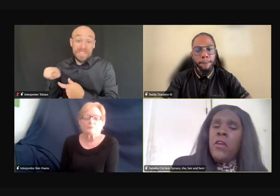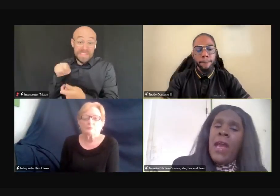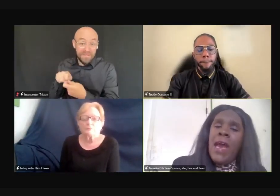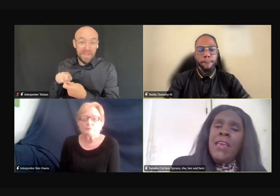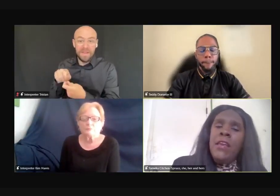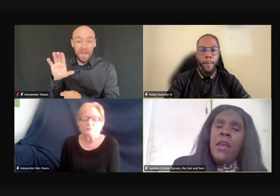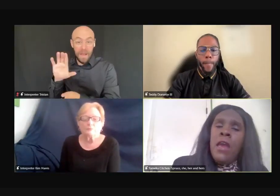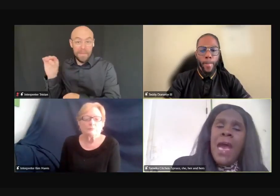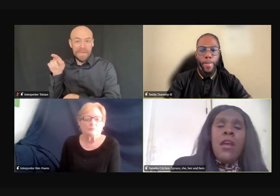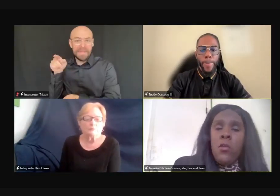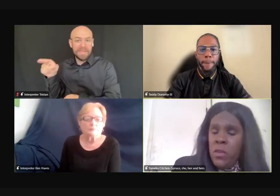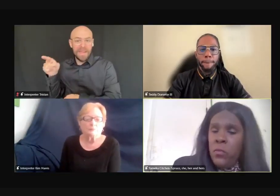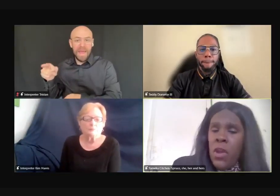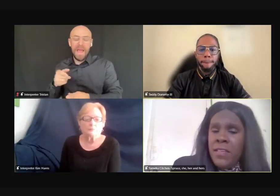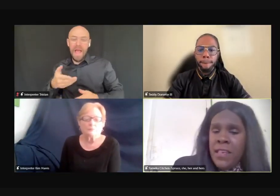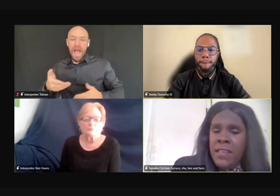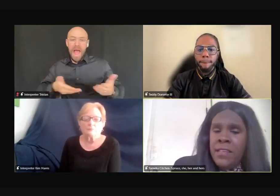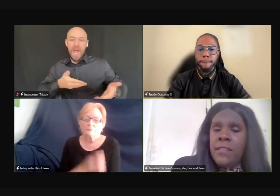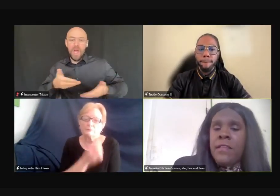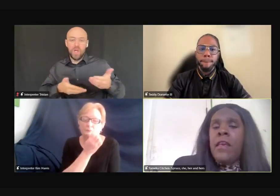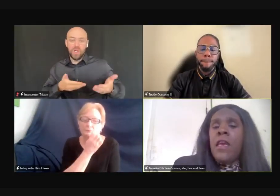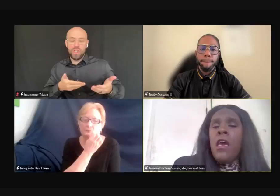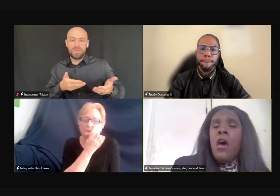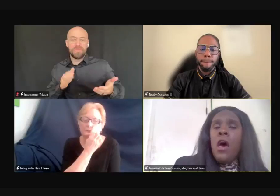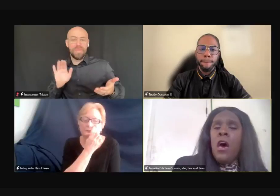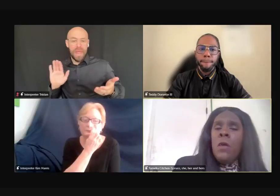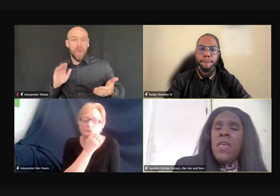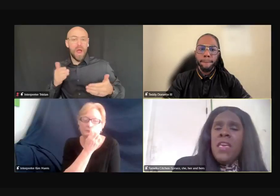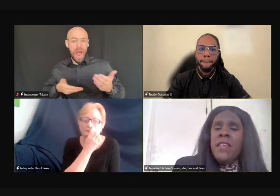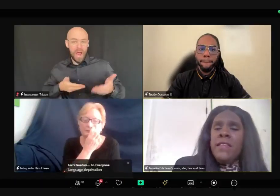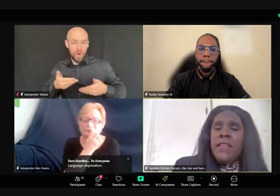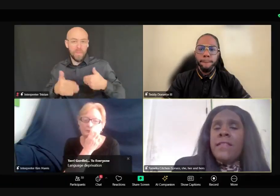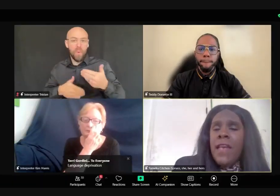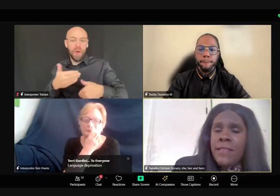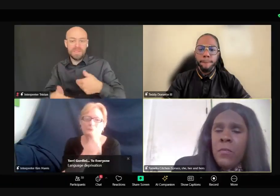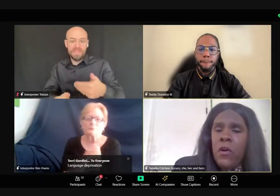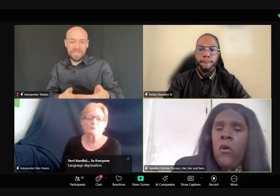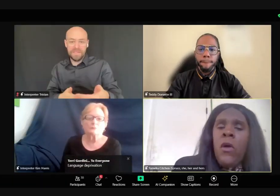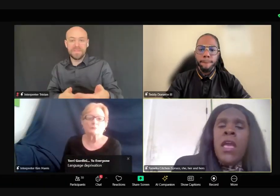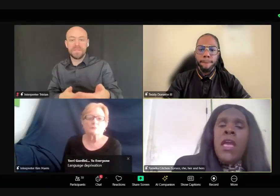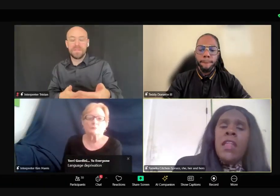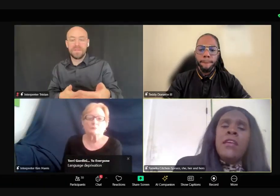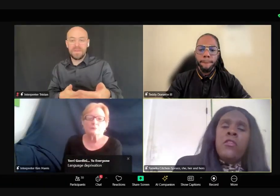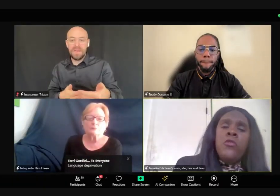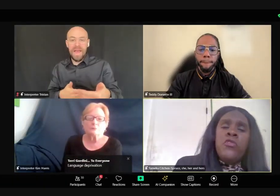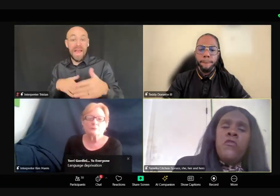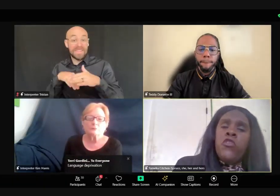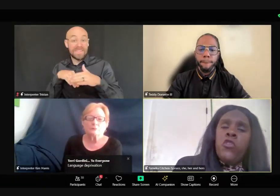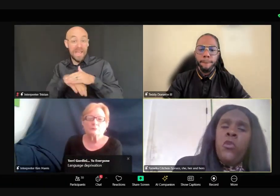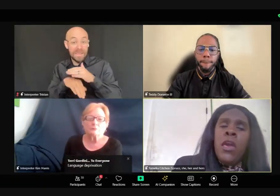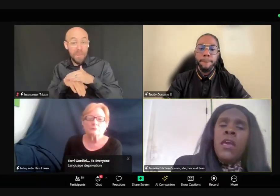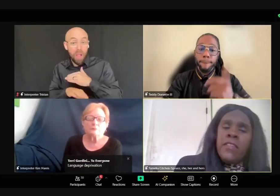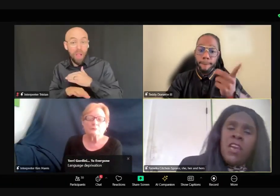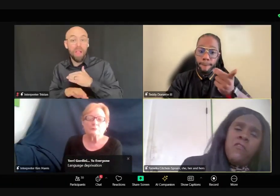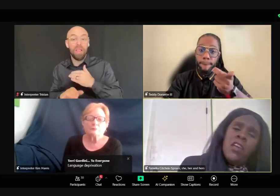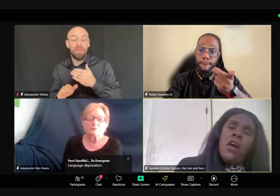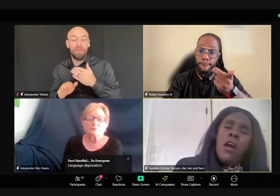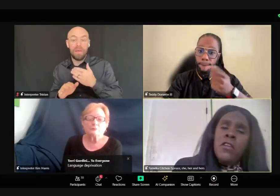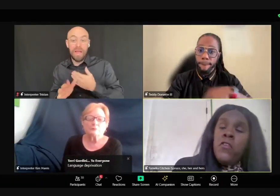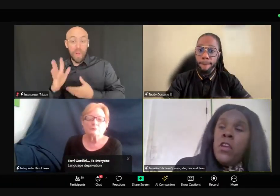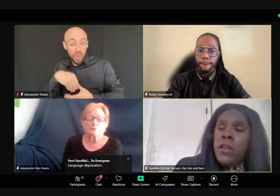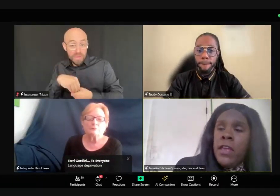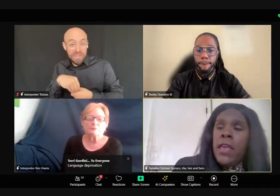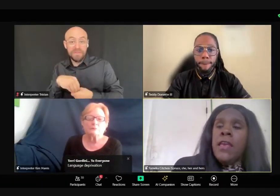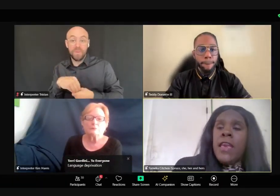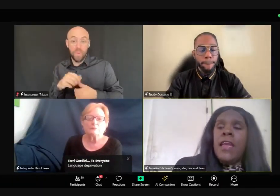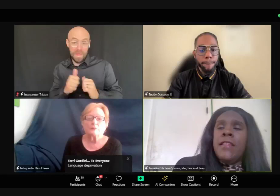that their hiring, hiring processes, uh, is accessible and inclusive to deaf and